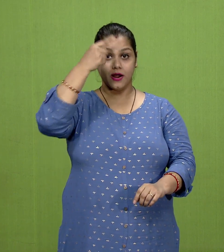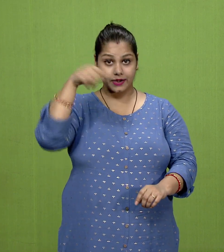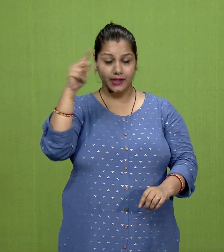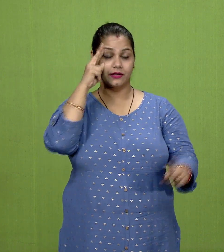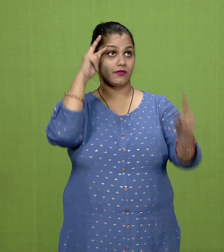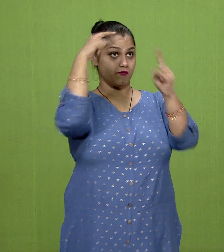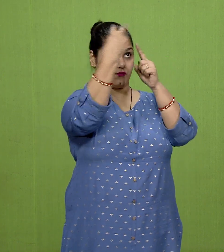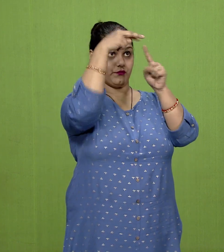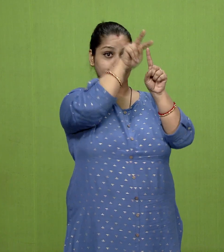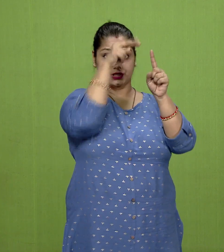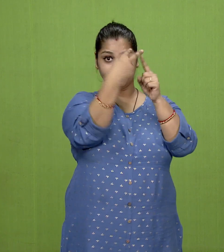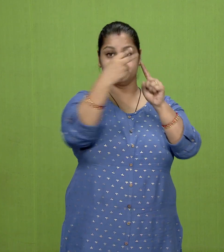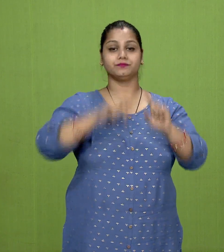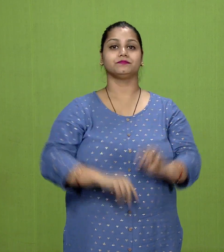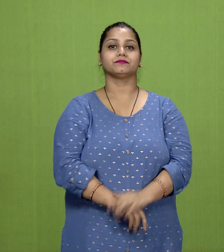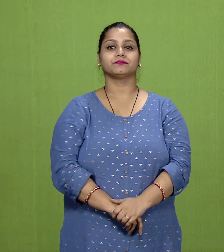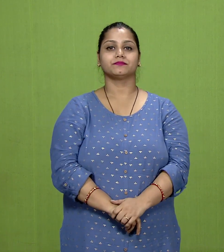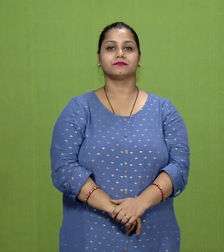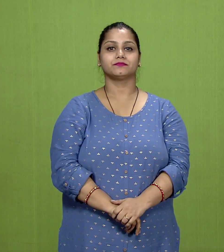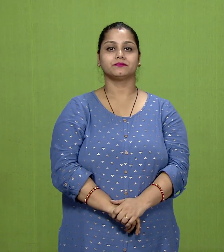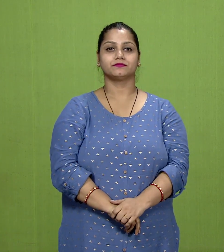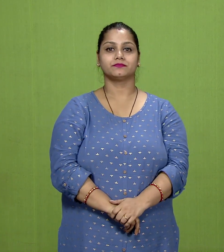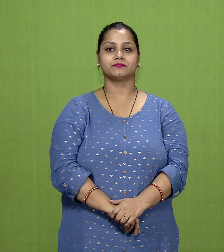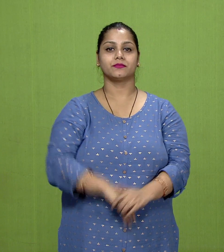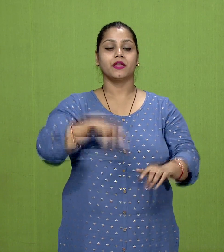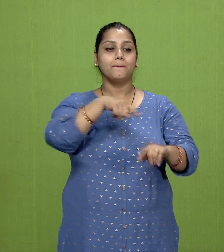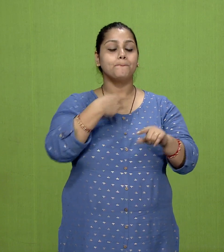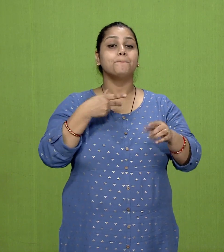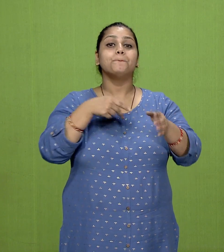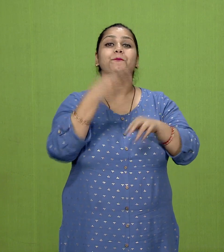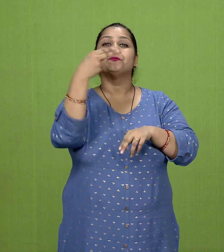this is Samyak Darsana.